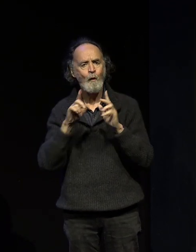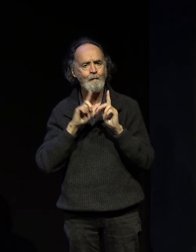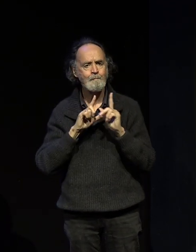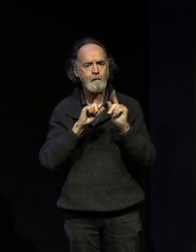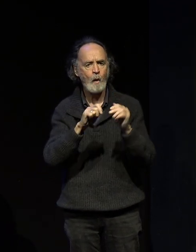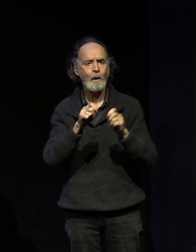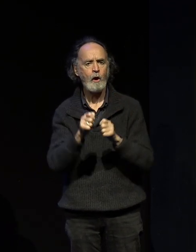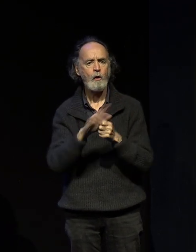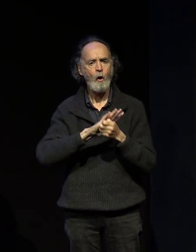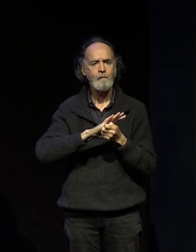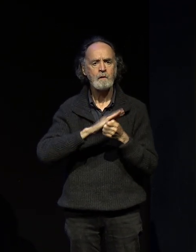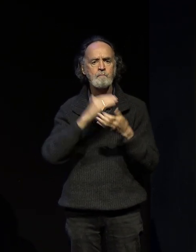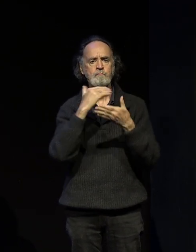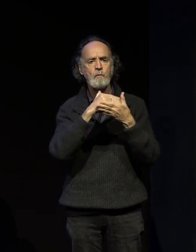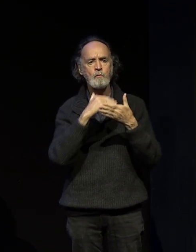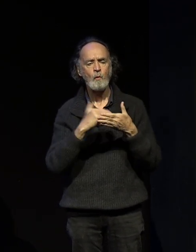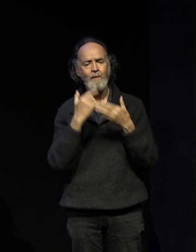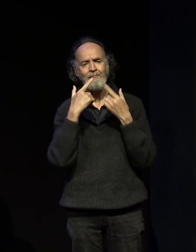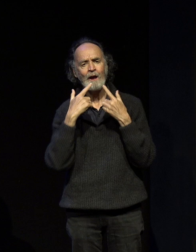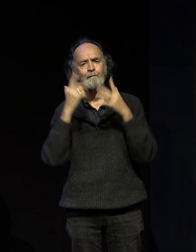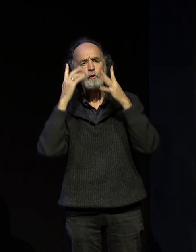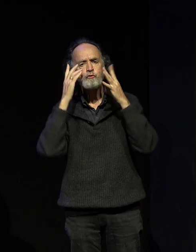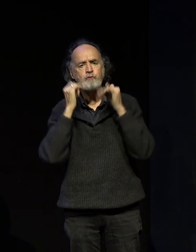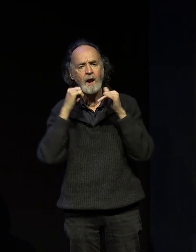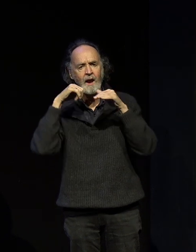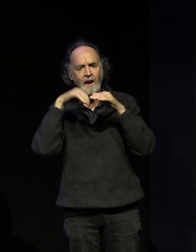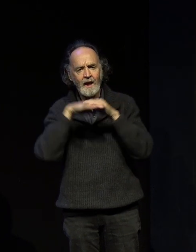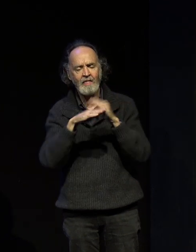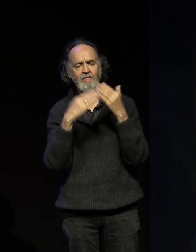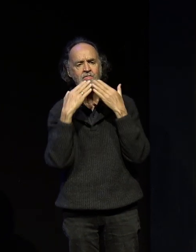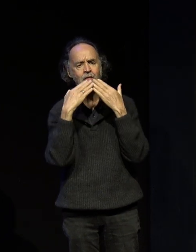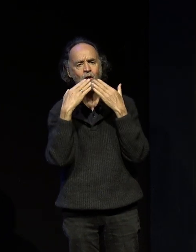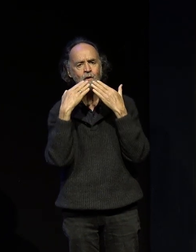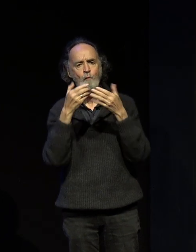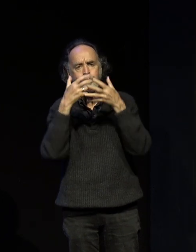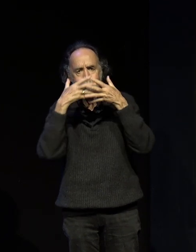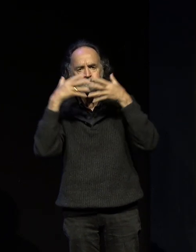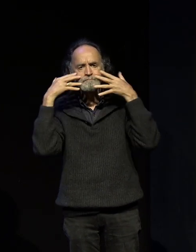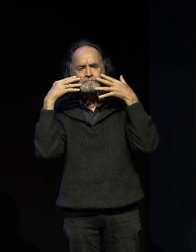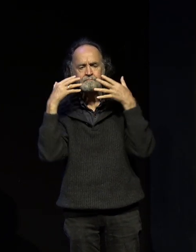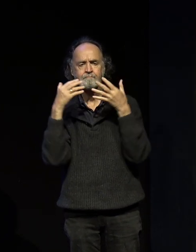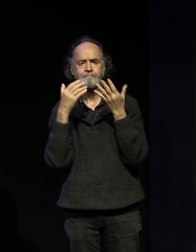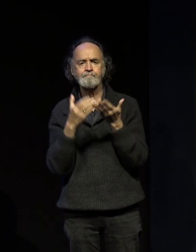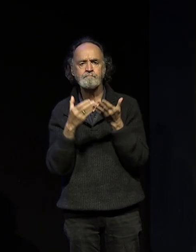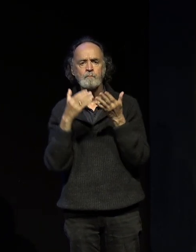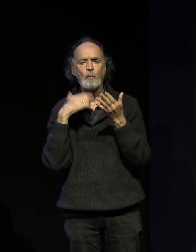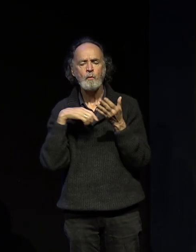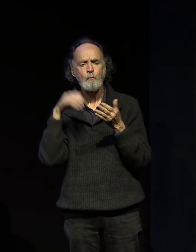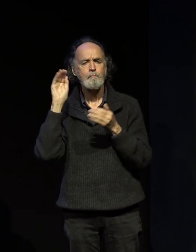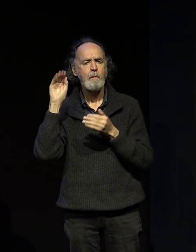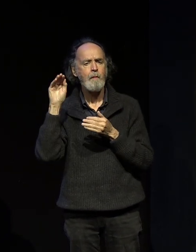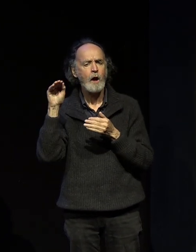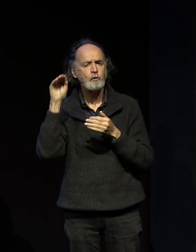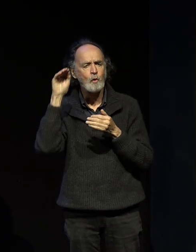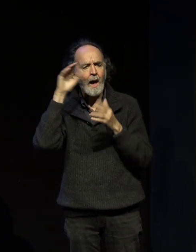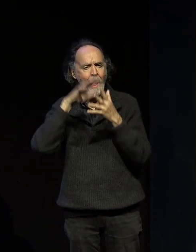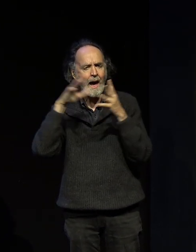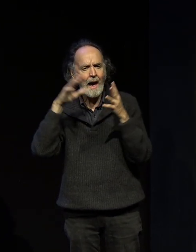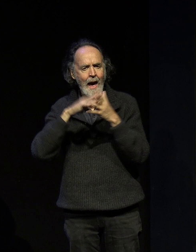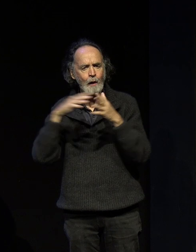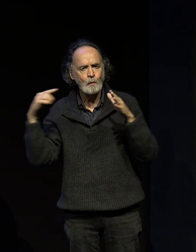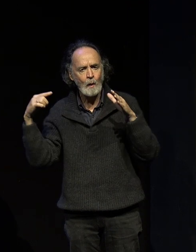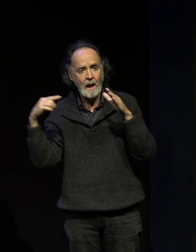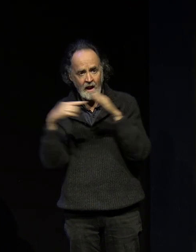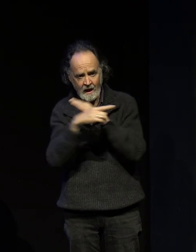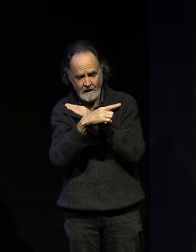oblige thank you for checking in thank you for wearing masks we'll give you a reminder as we leave about the exit procedures because we need to stage that